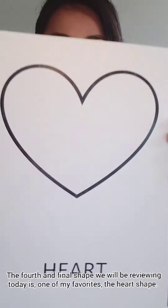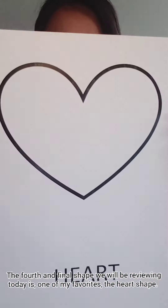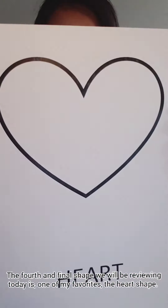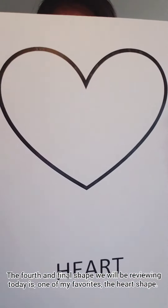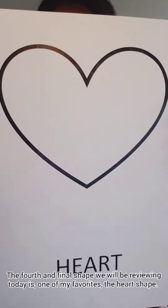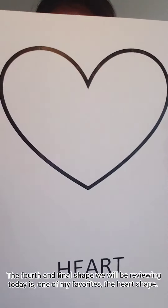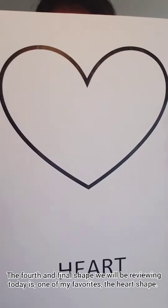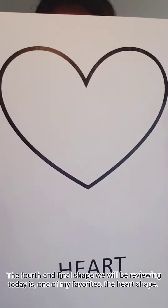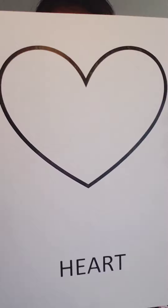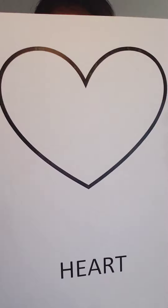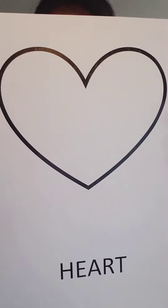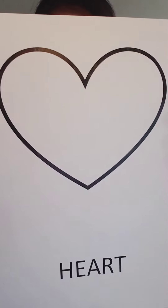The heart shape.